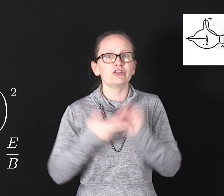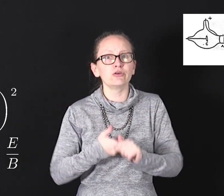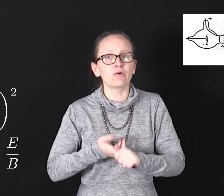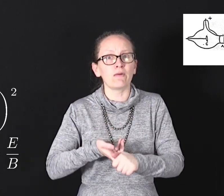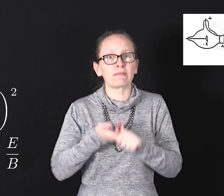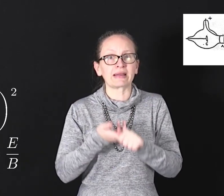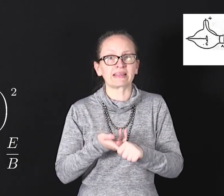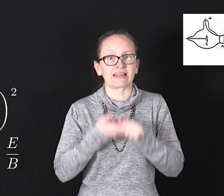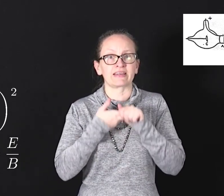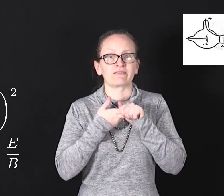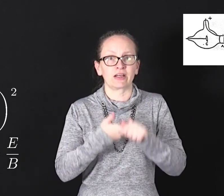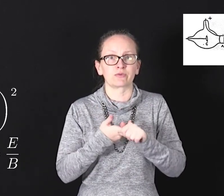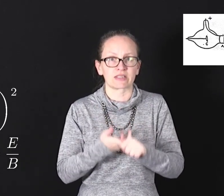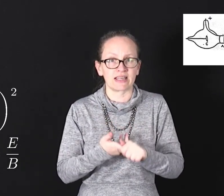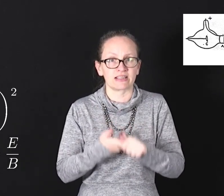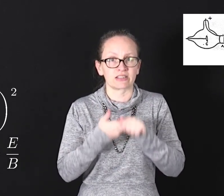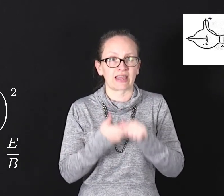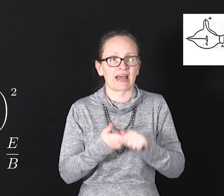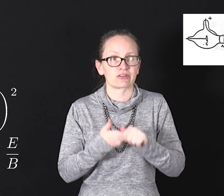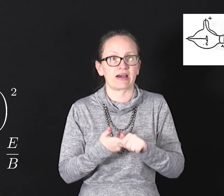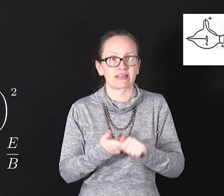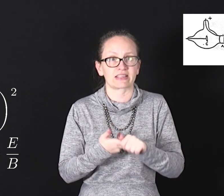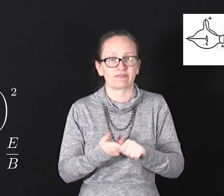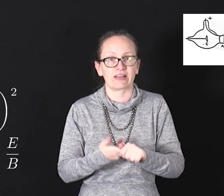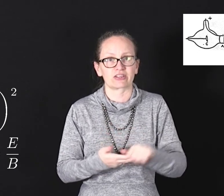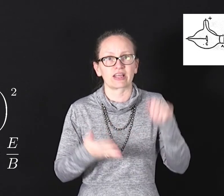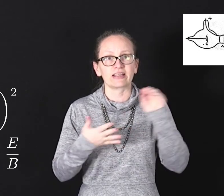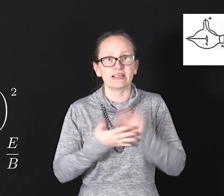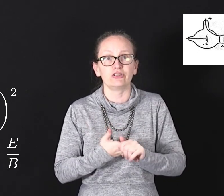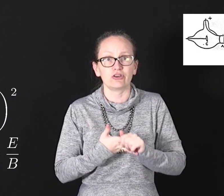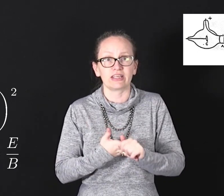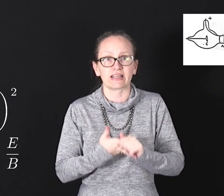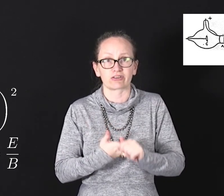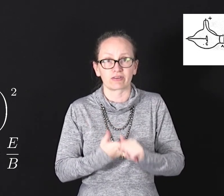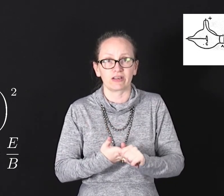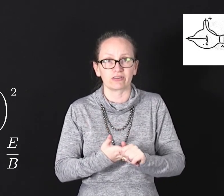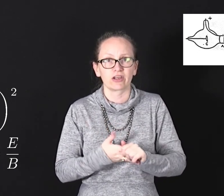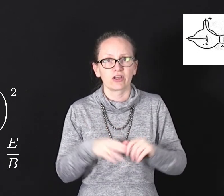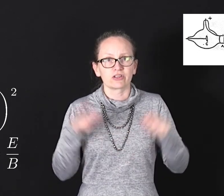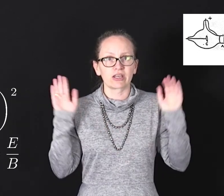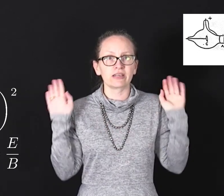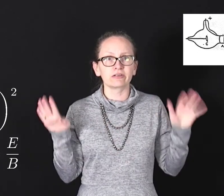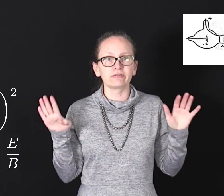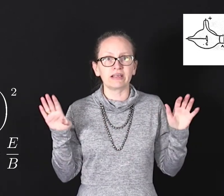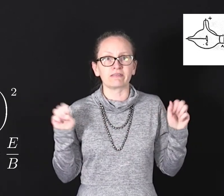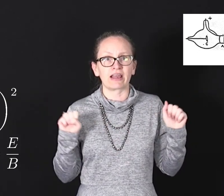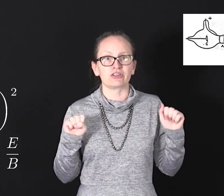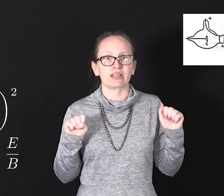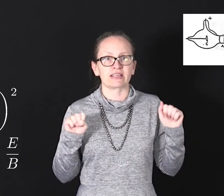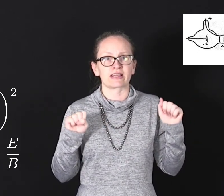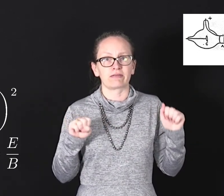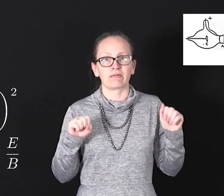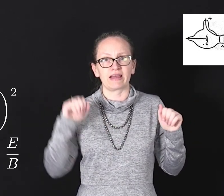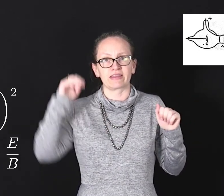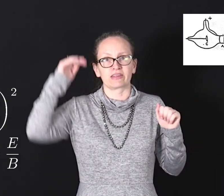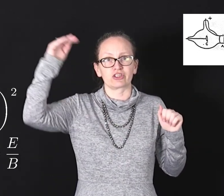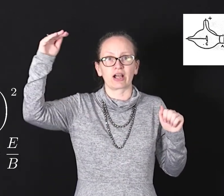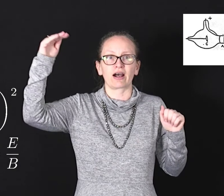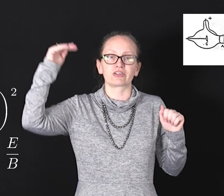knew what magnetic field was needed to cancel out this deflection and he knew the electric field. So he could rearrange this and write that the charge